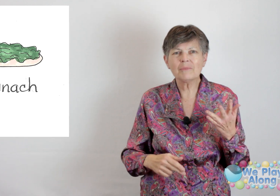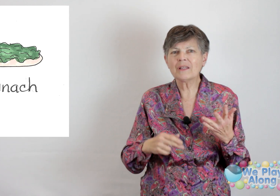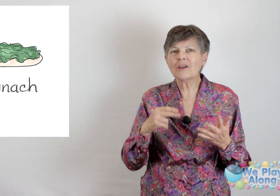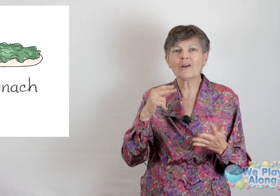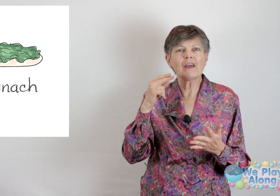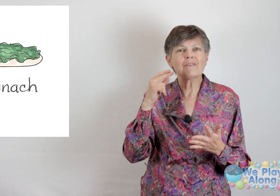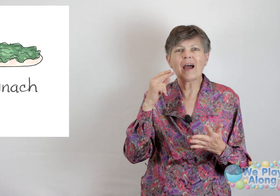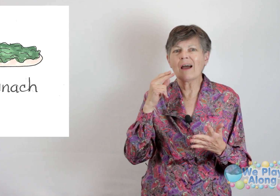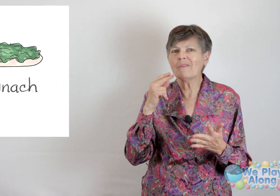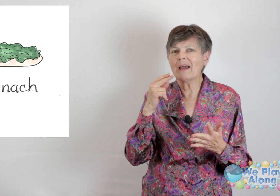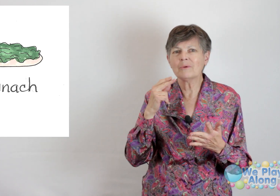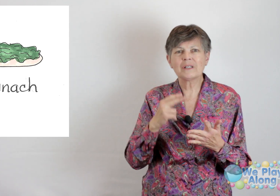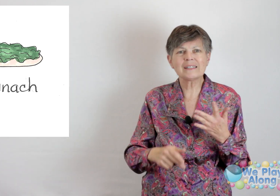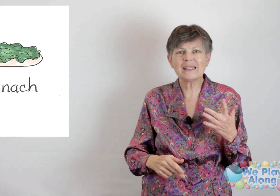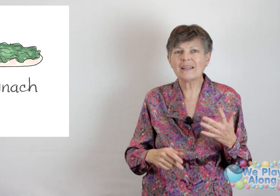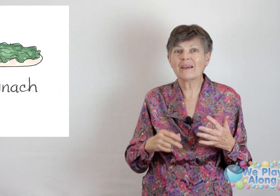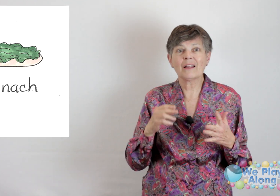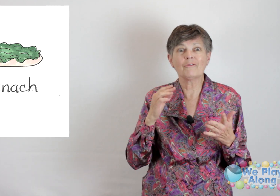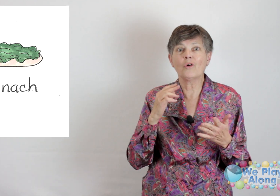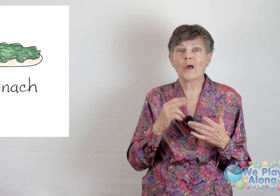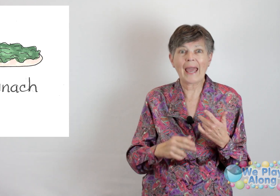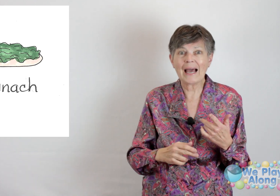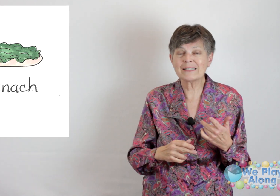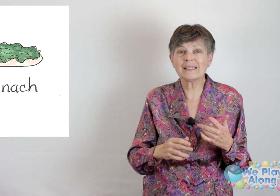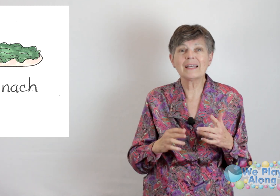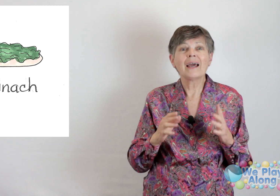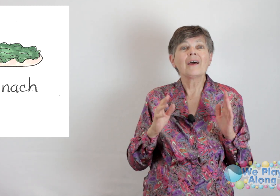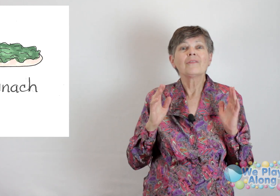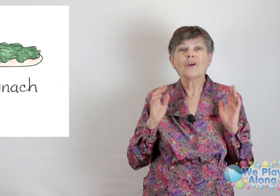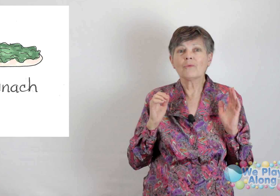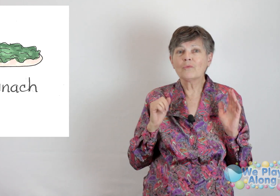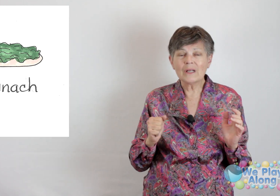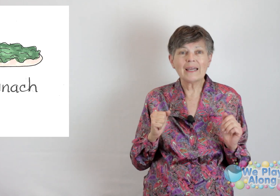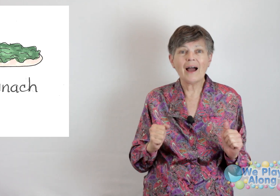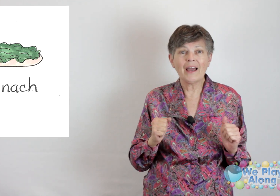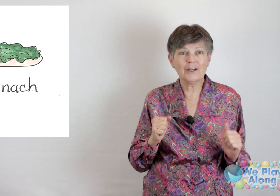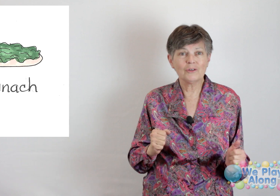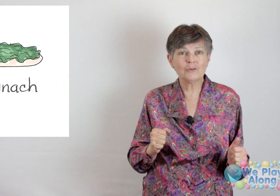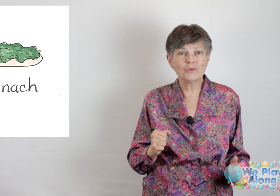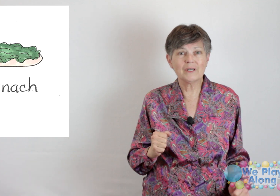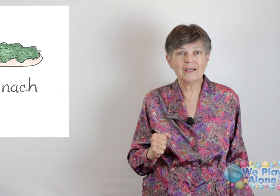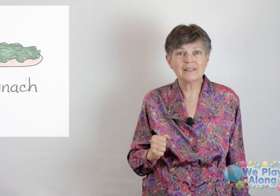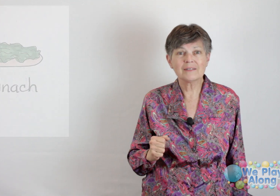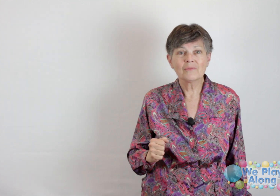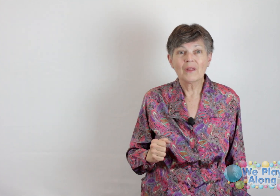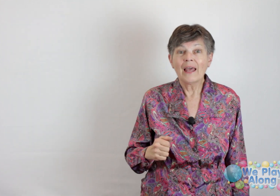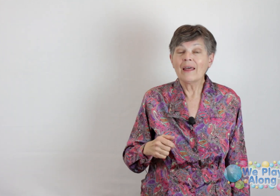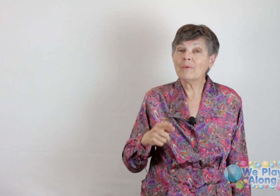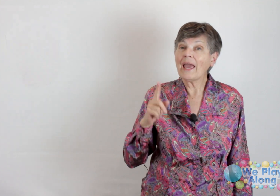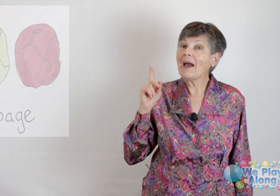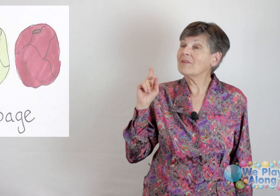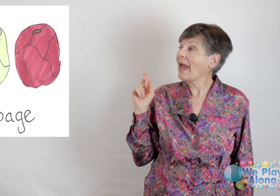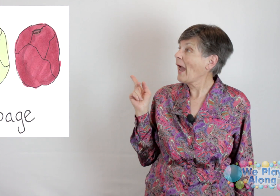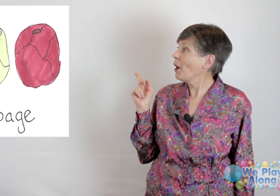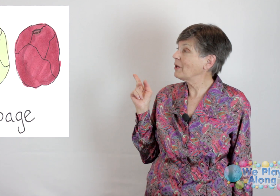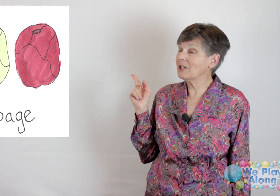in there. They've got vitamin C, they have folic acid. They're really high in nutrients. And we have cabbage.